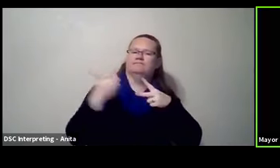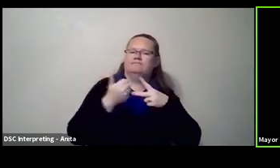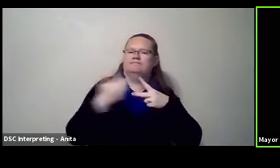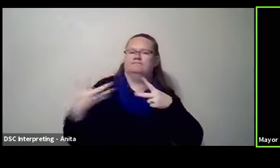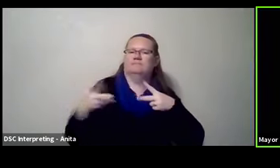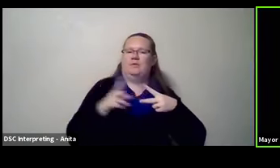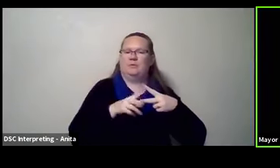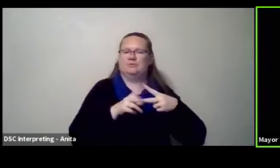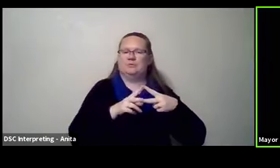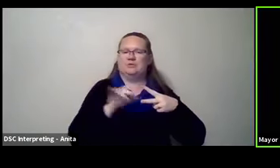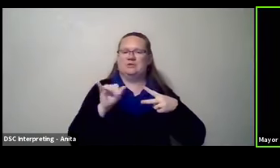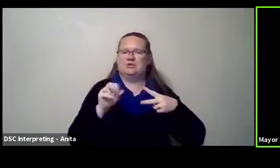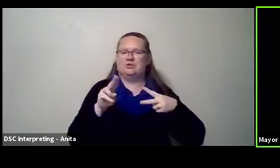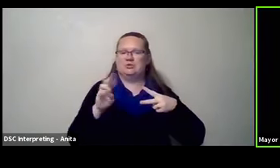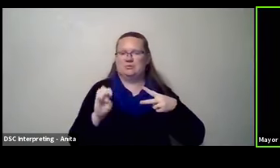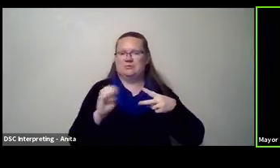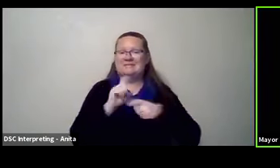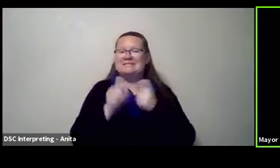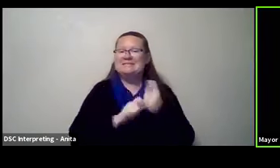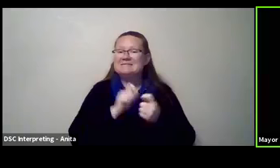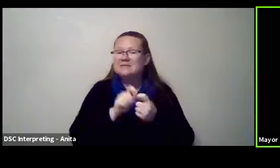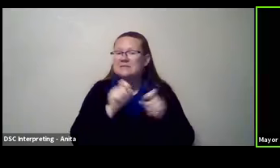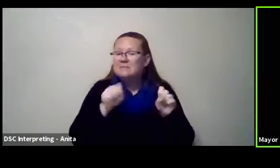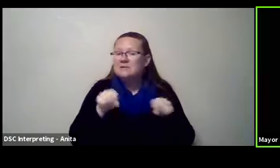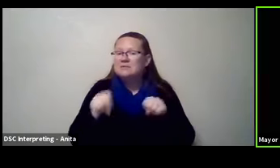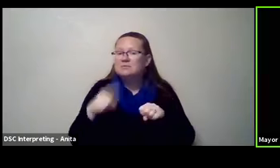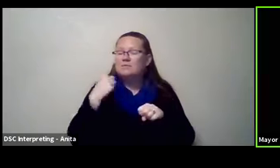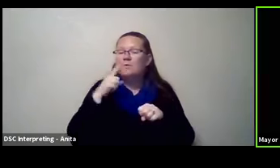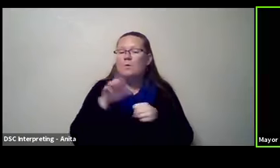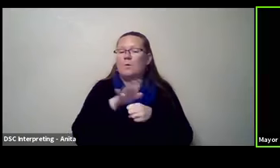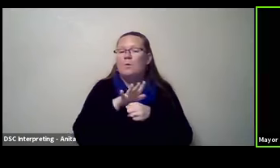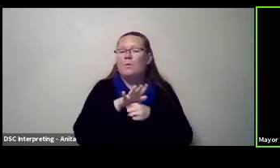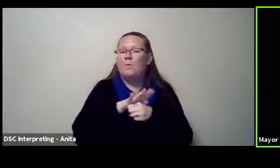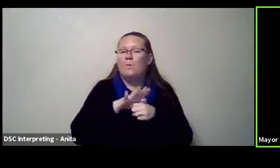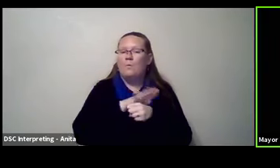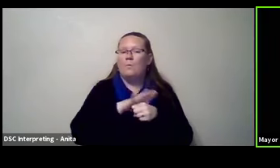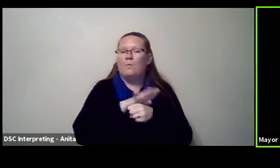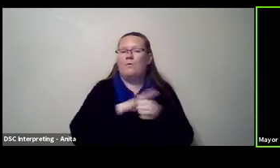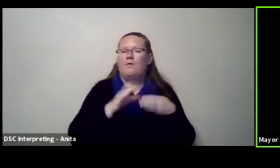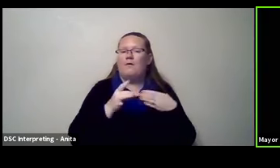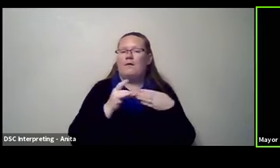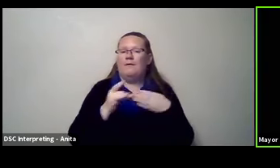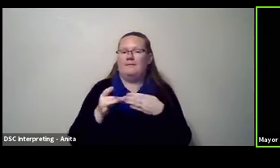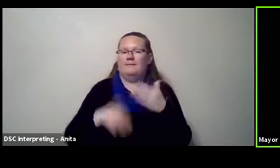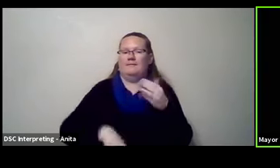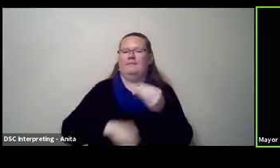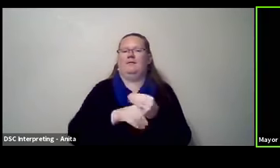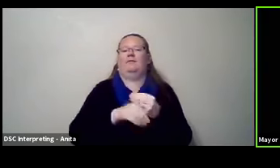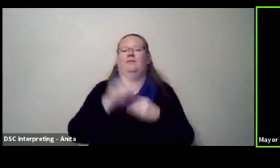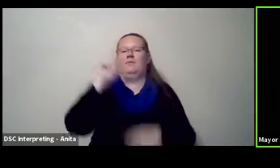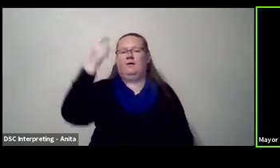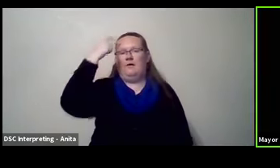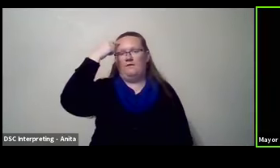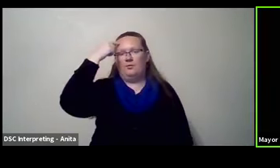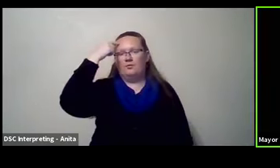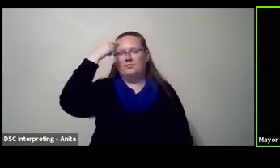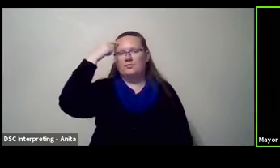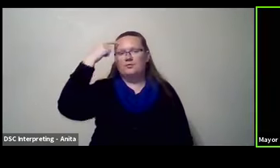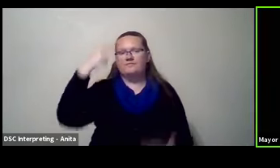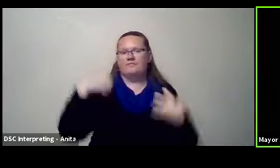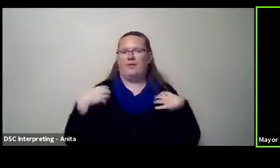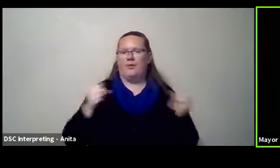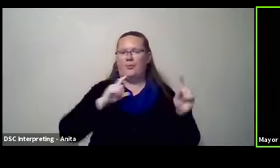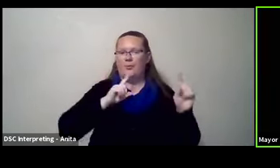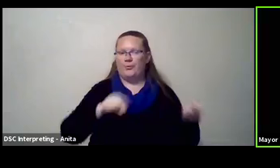especially the possibility of some local, uh, guidance on the governor's, uh, health orders,